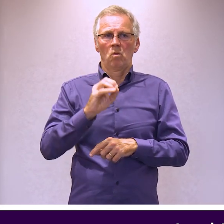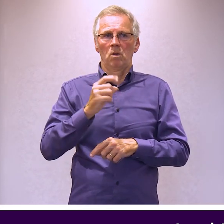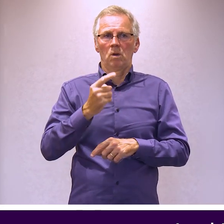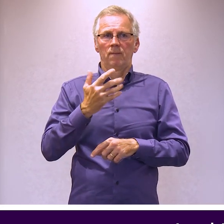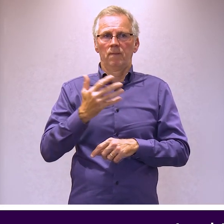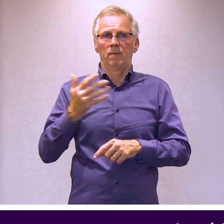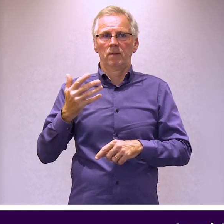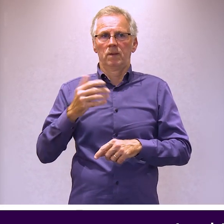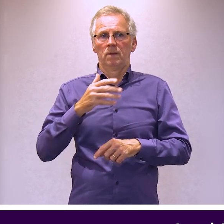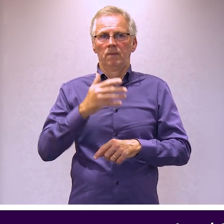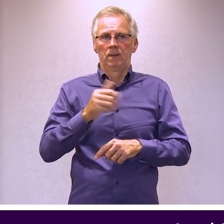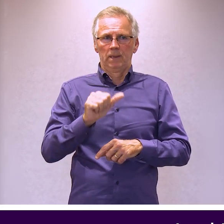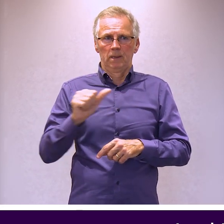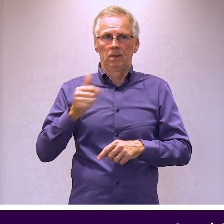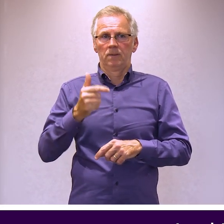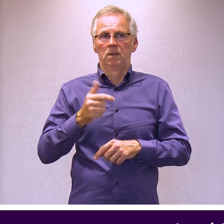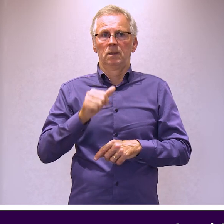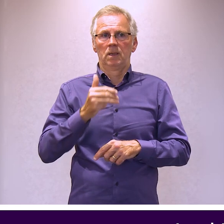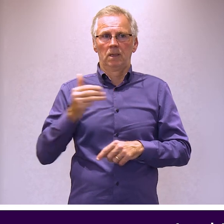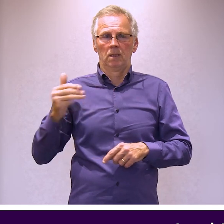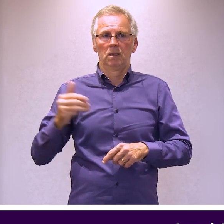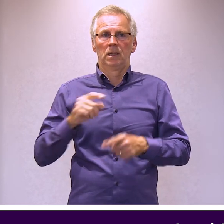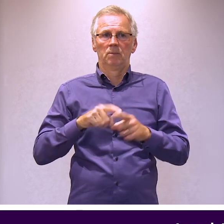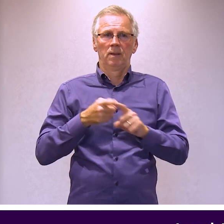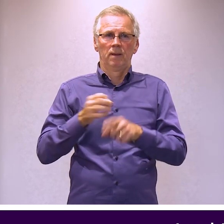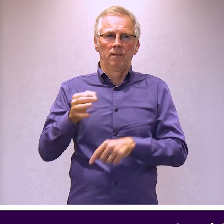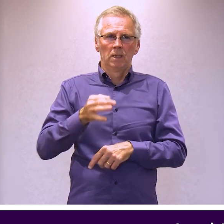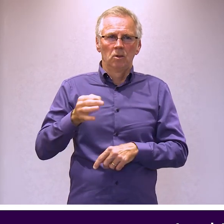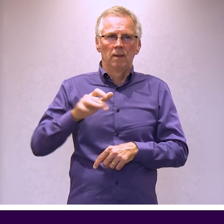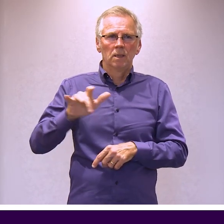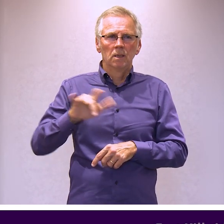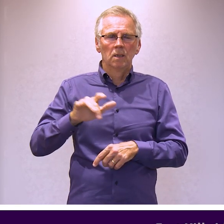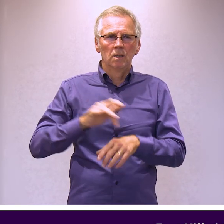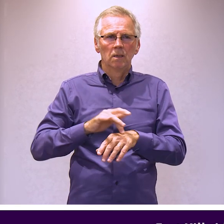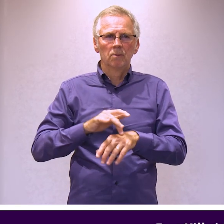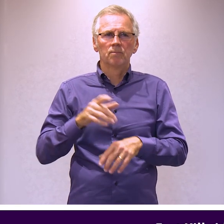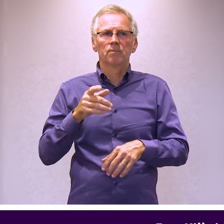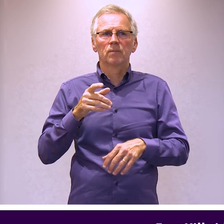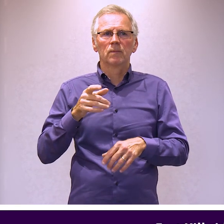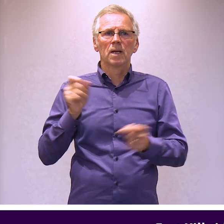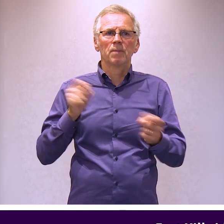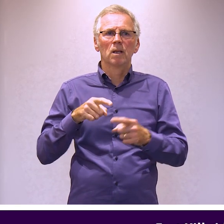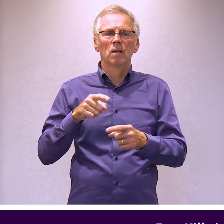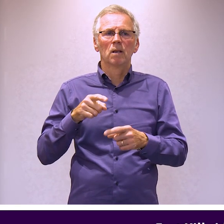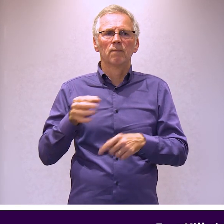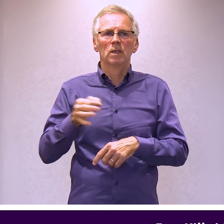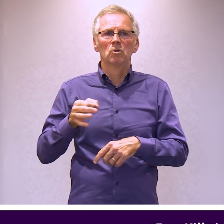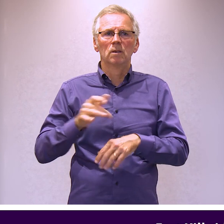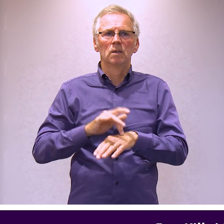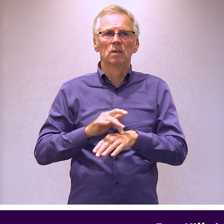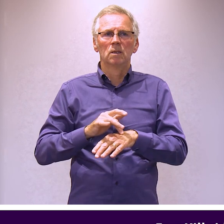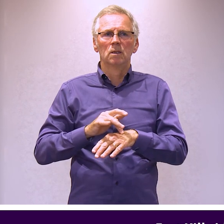01555 667999 East Kilbride Village Theatre Email